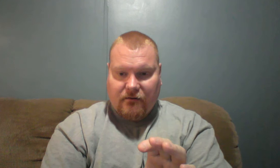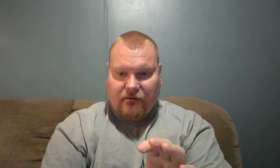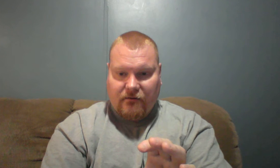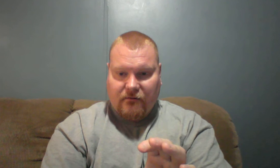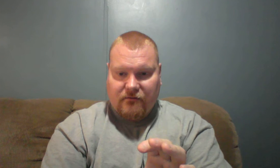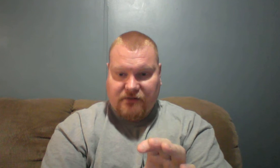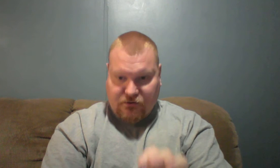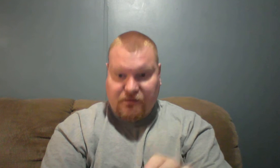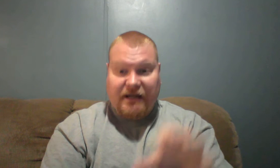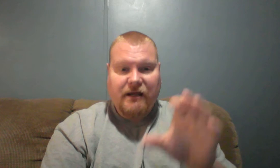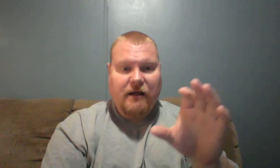So to speak.